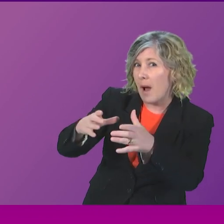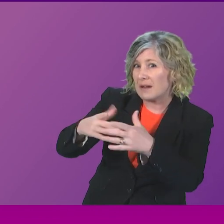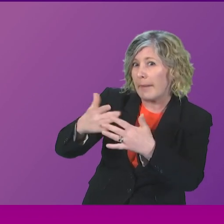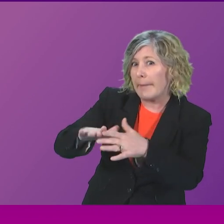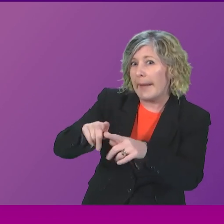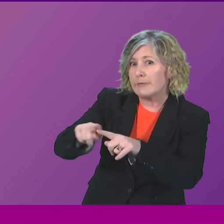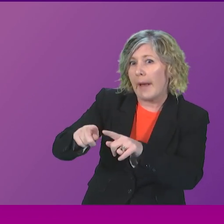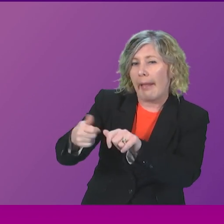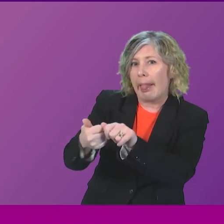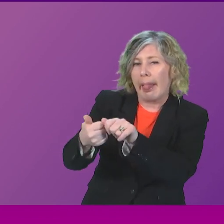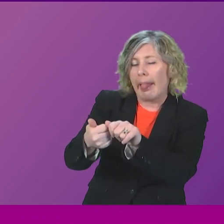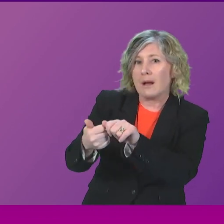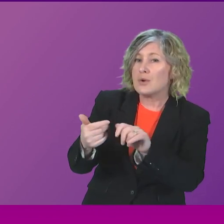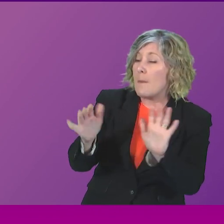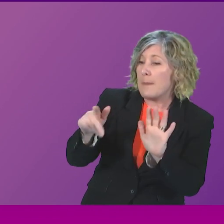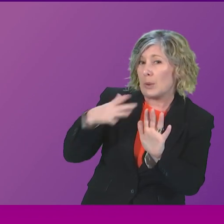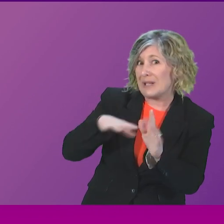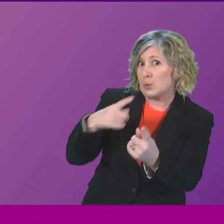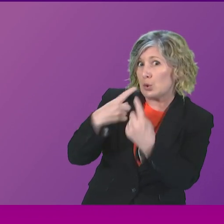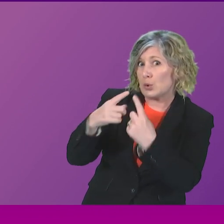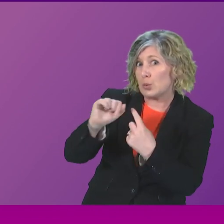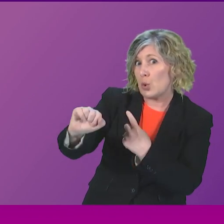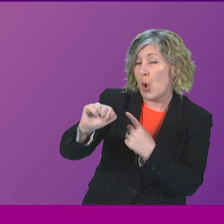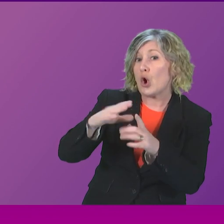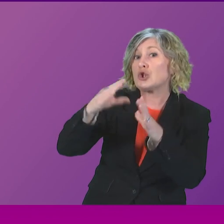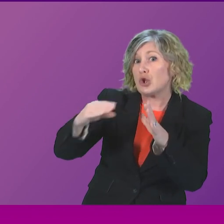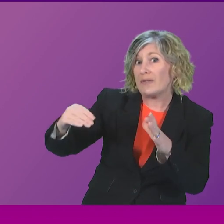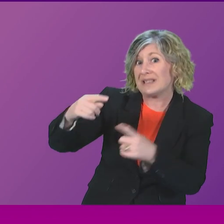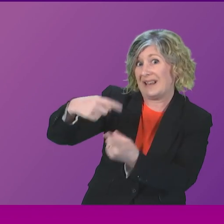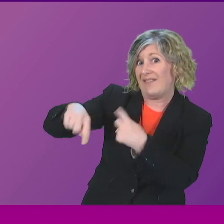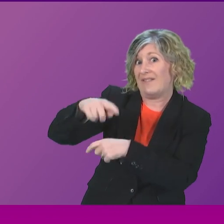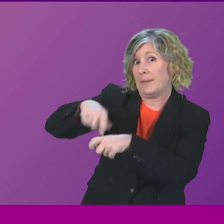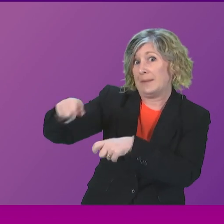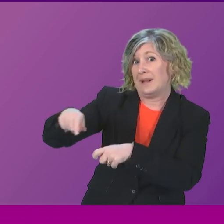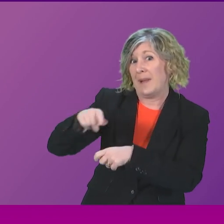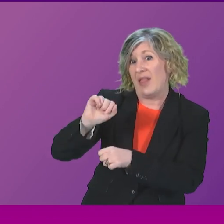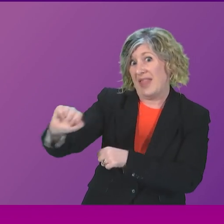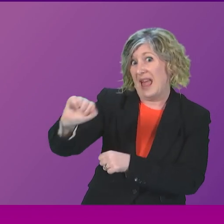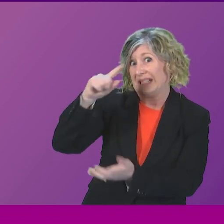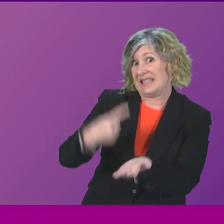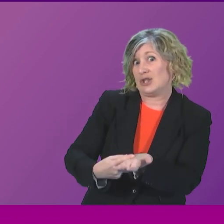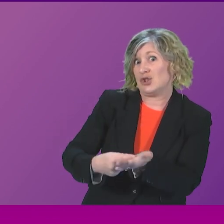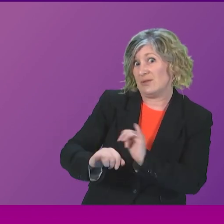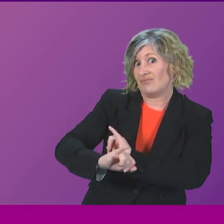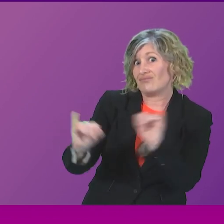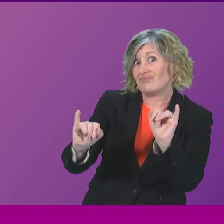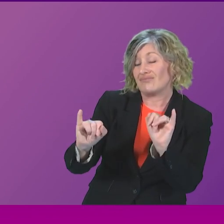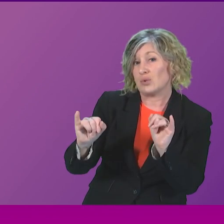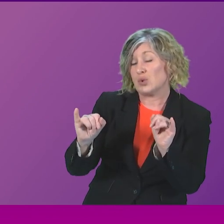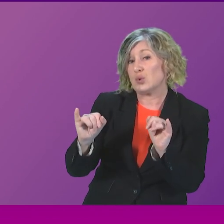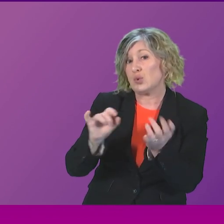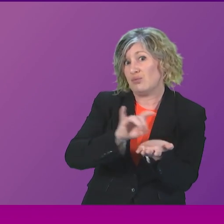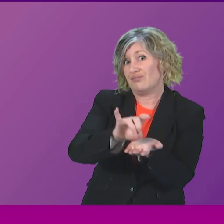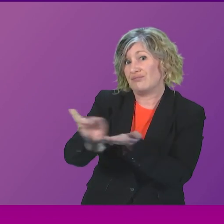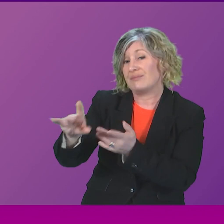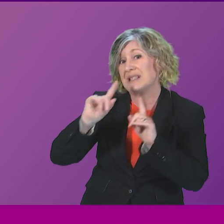may want to have a word with her Conservative colleagues about their abysmal decision to let teachers go.